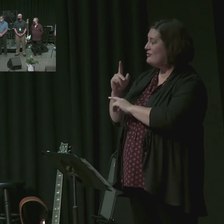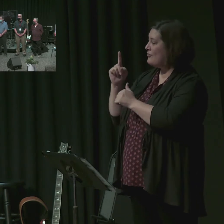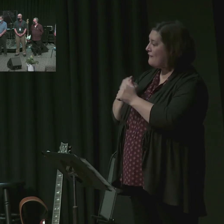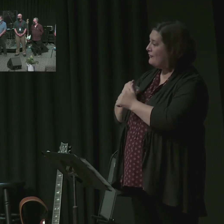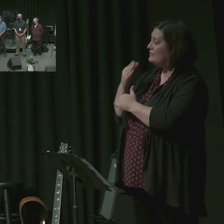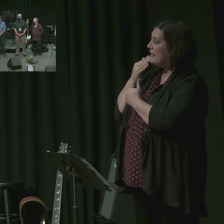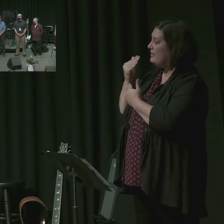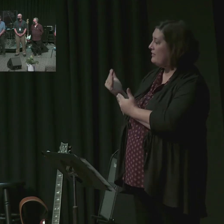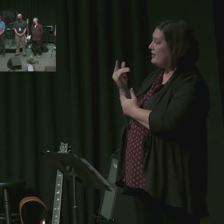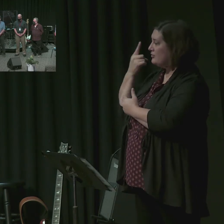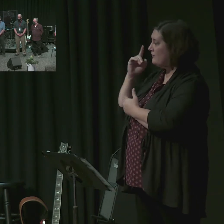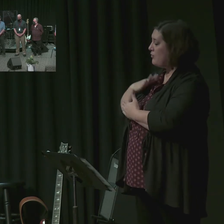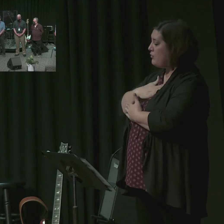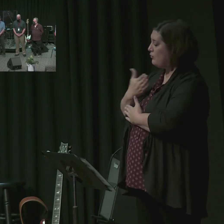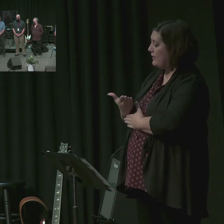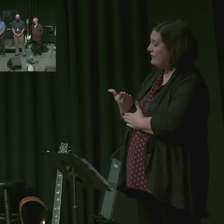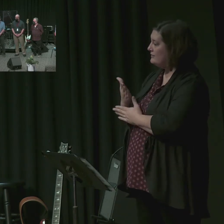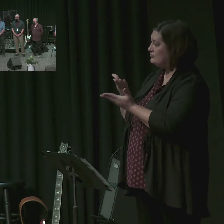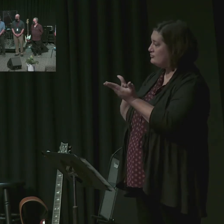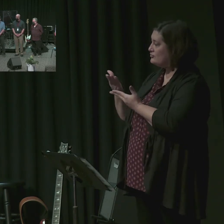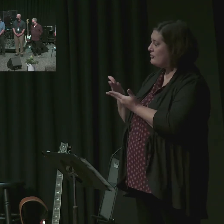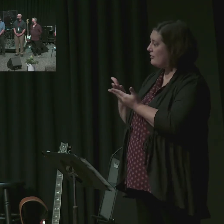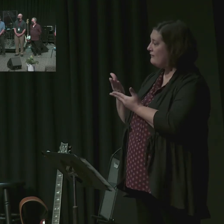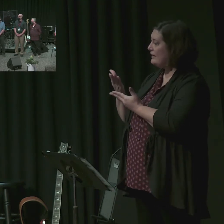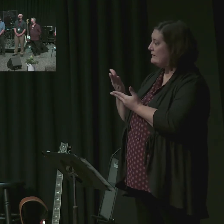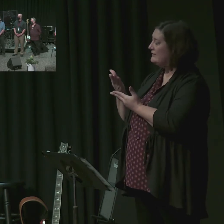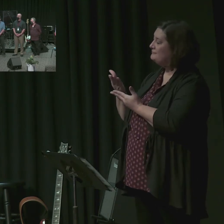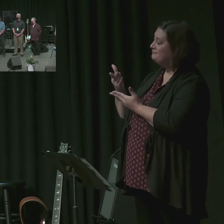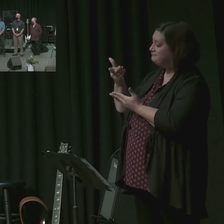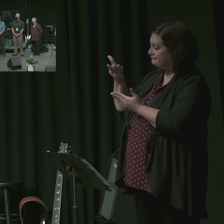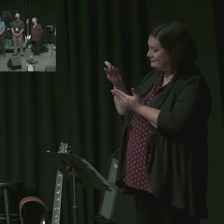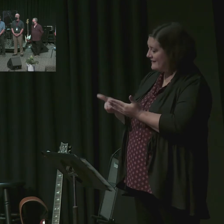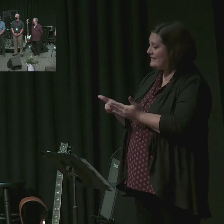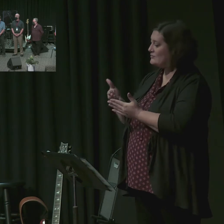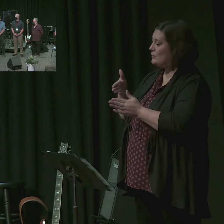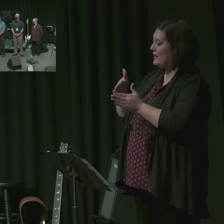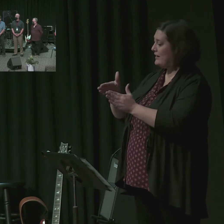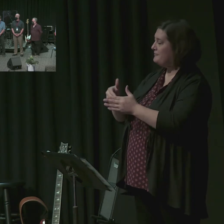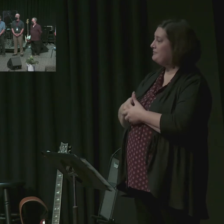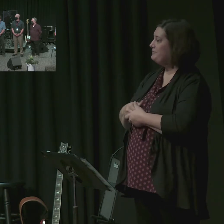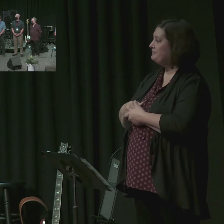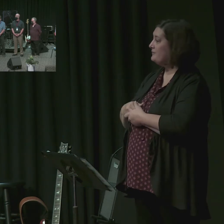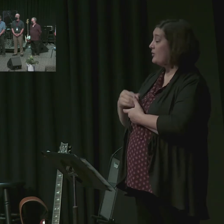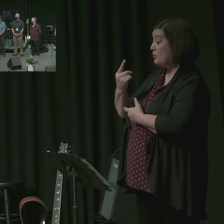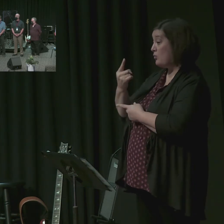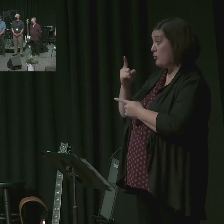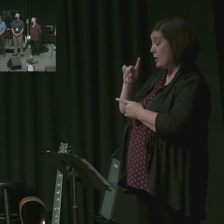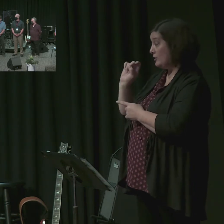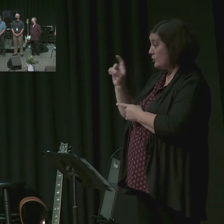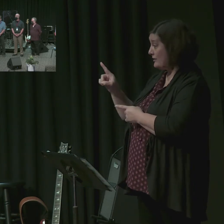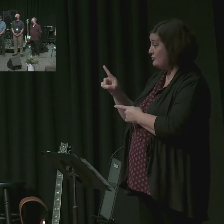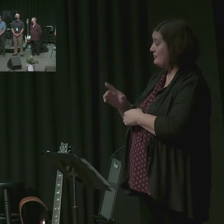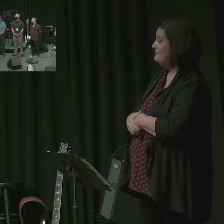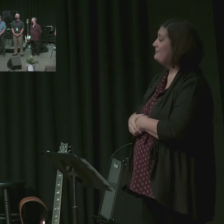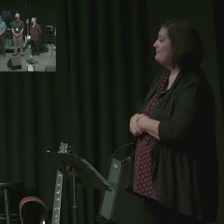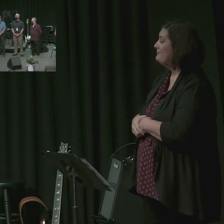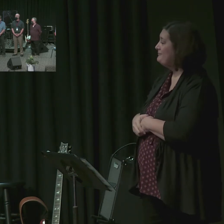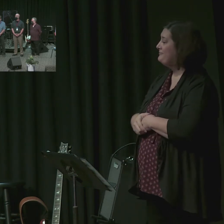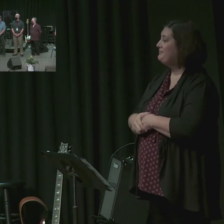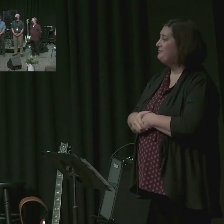We first of all want to thank you for your willingness to serve in this way. And we just have one question for you, and